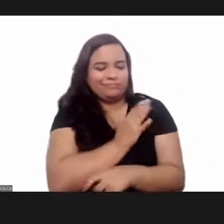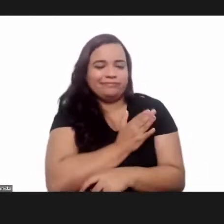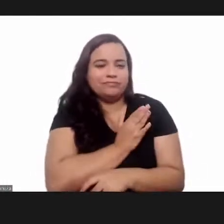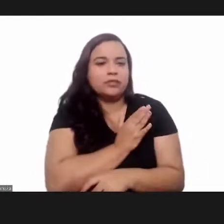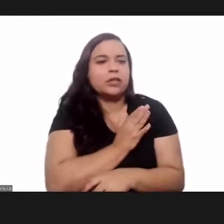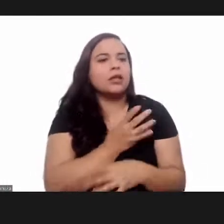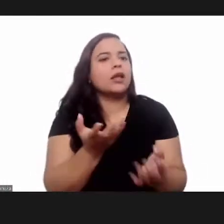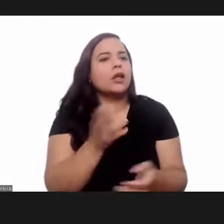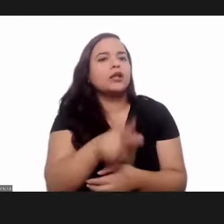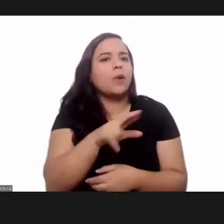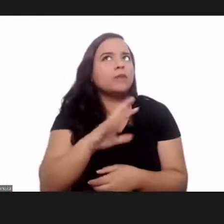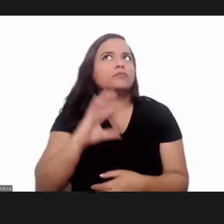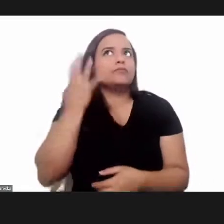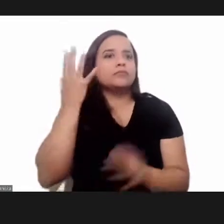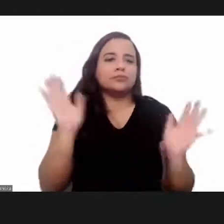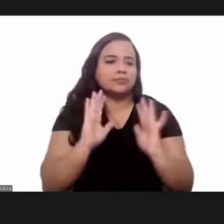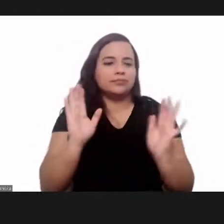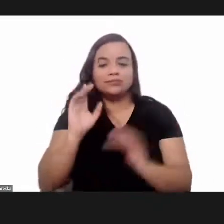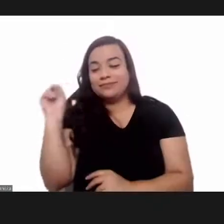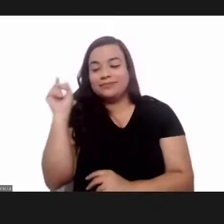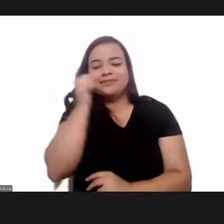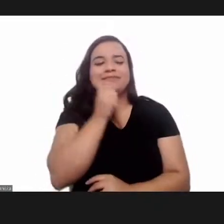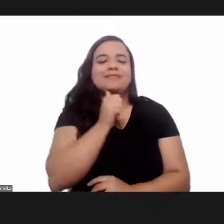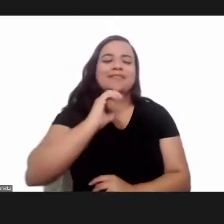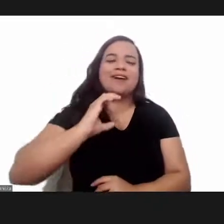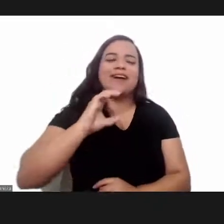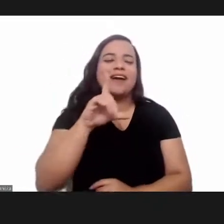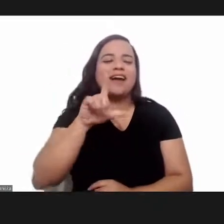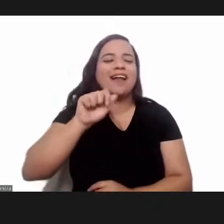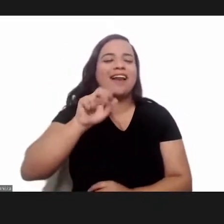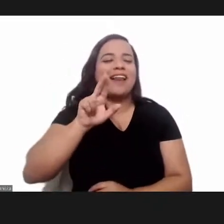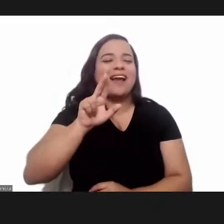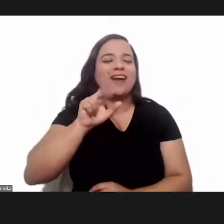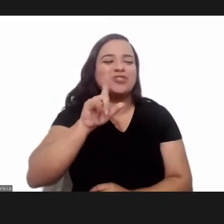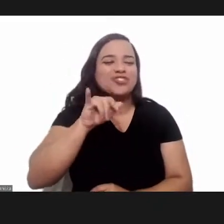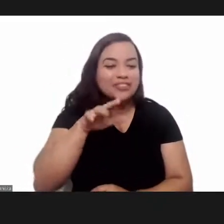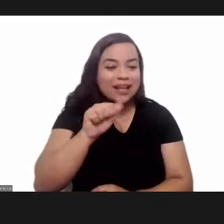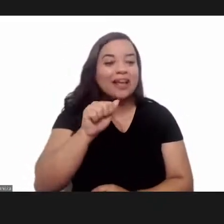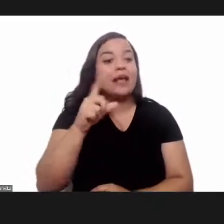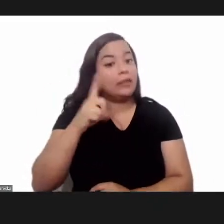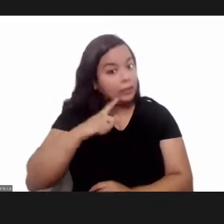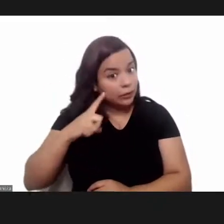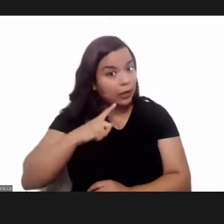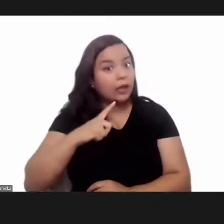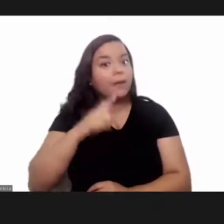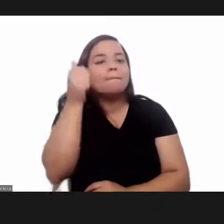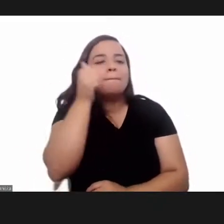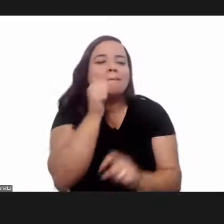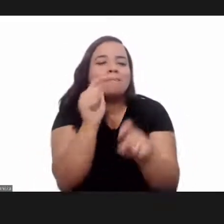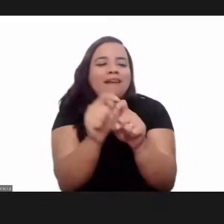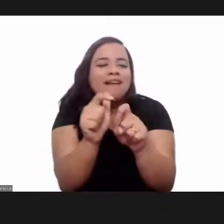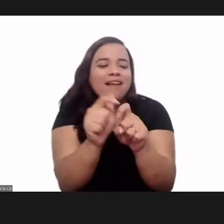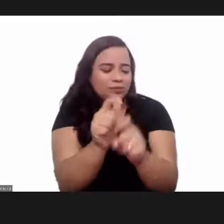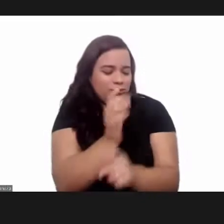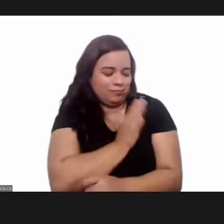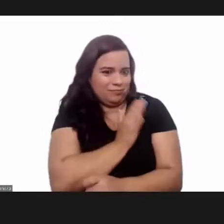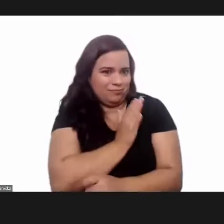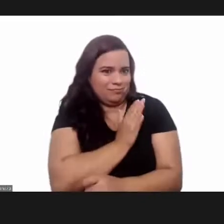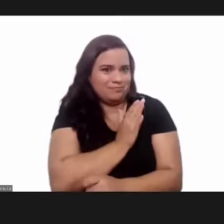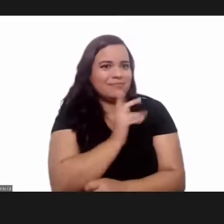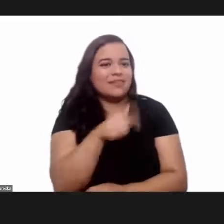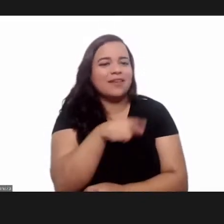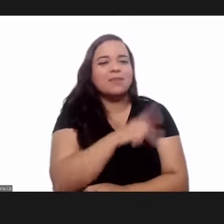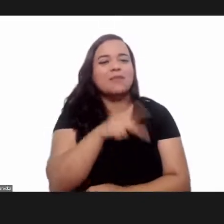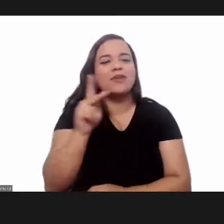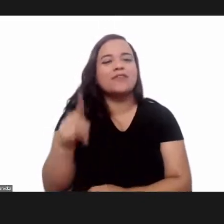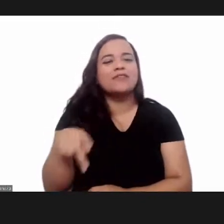by coincidence as was mentioned here by valdele we have a cardiologist heading two different important projects